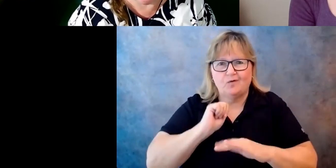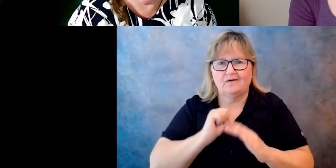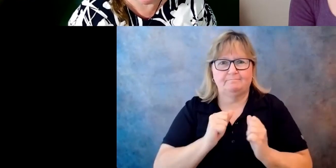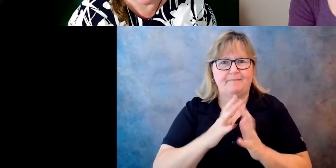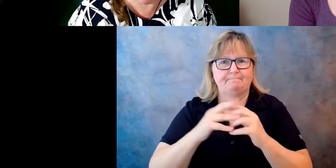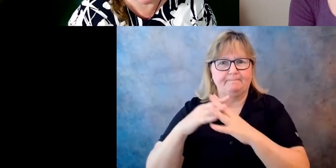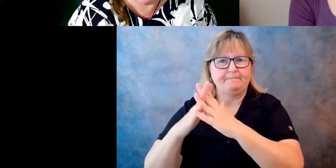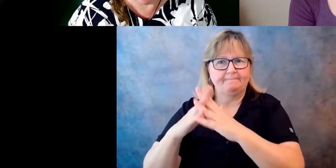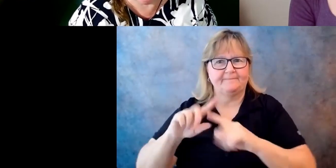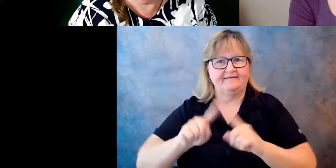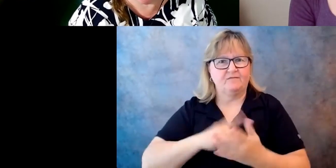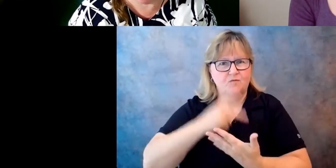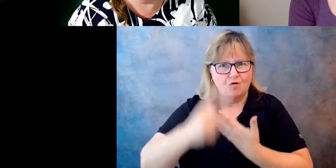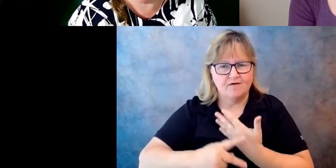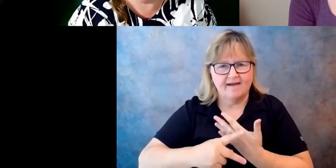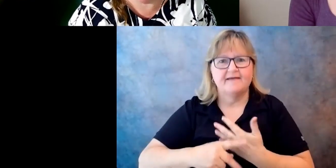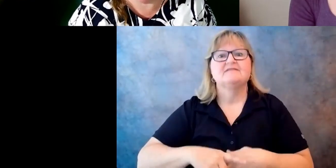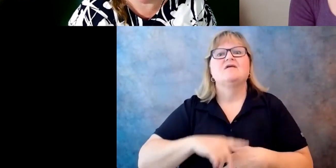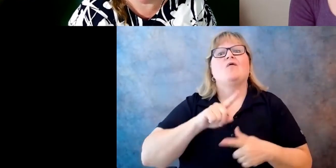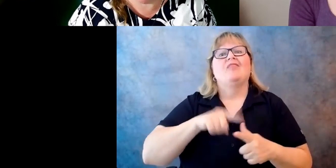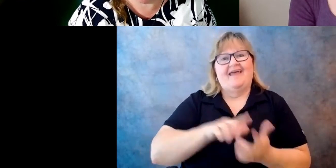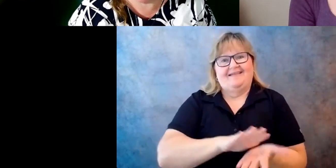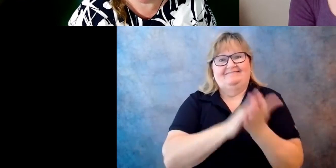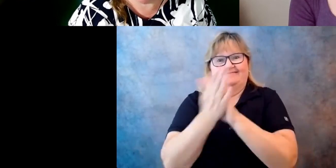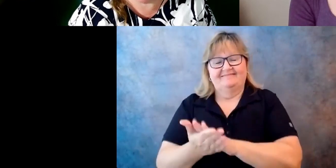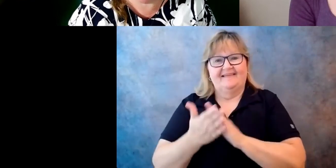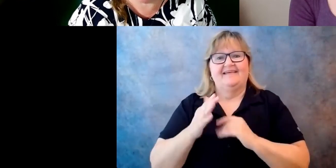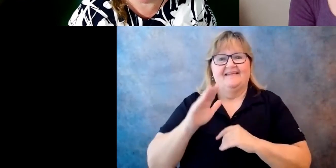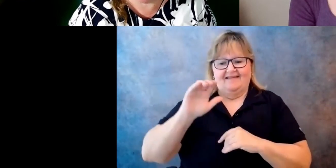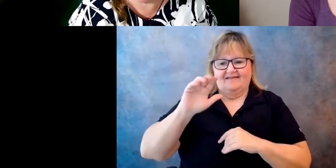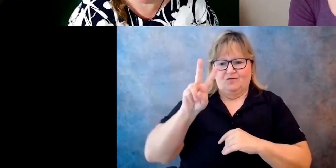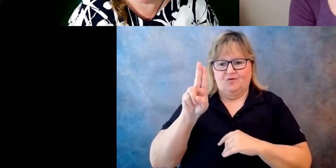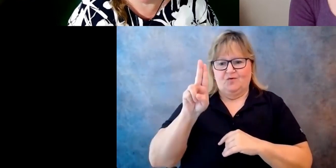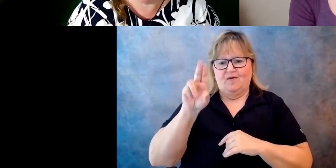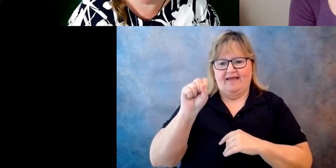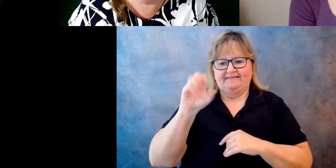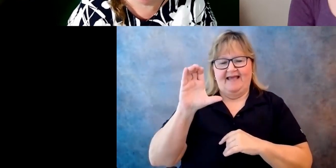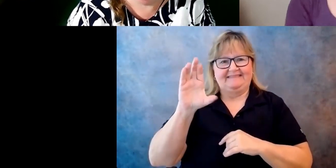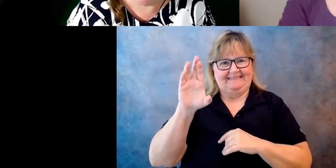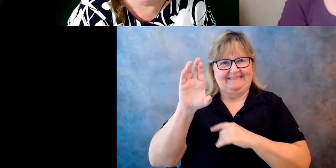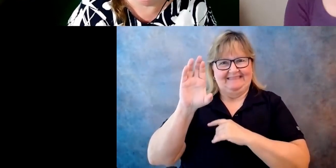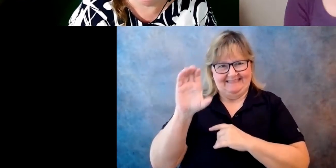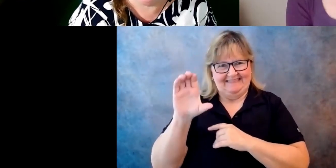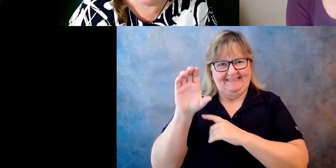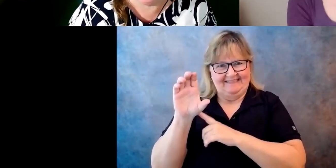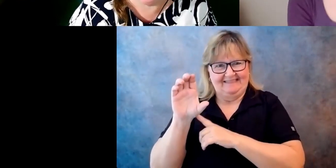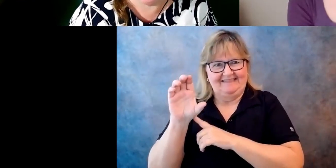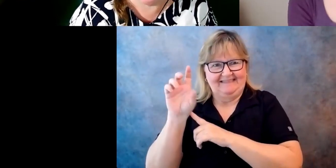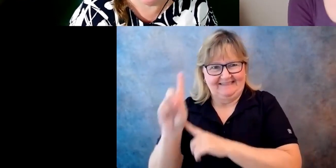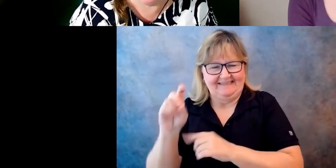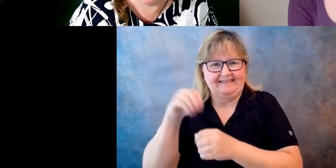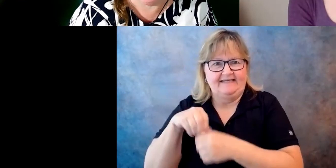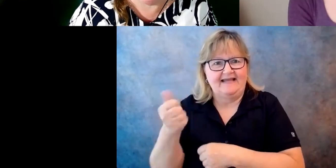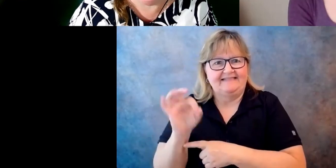USER changed its name to USER in 1992. So a lot of people didn't know that, and so